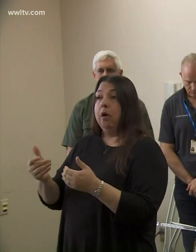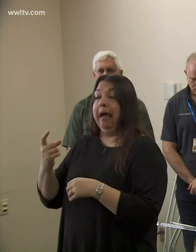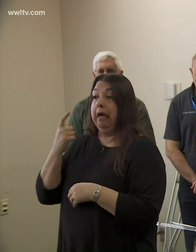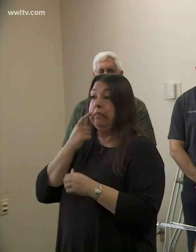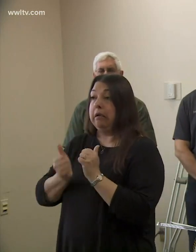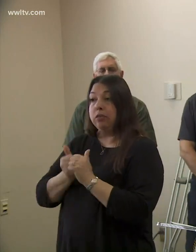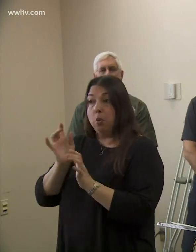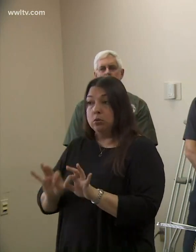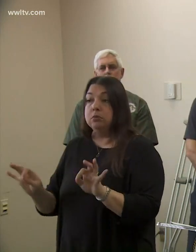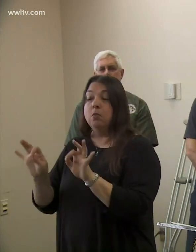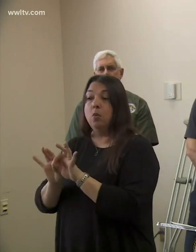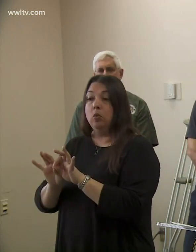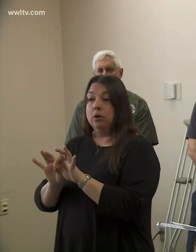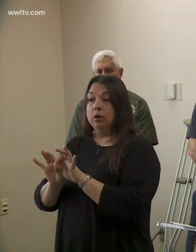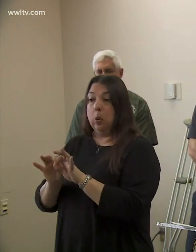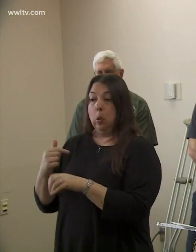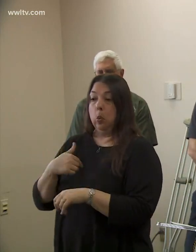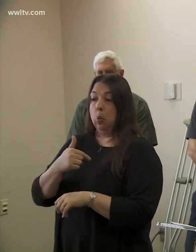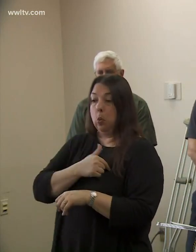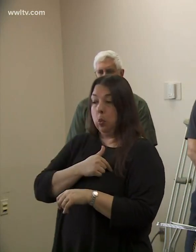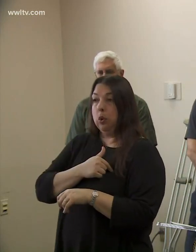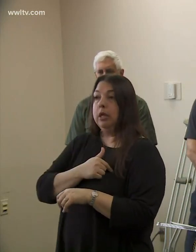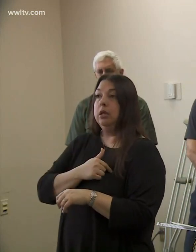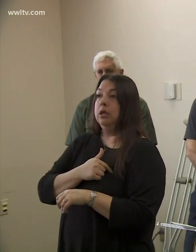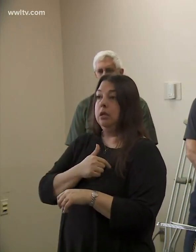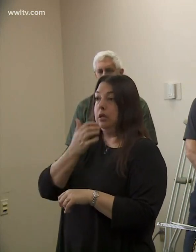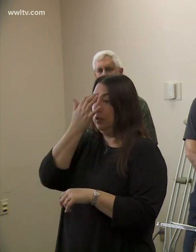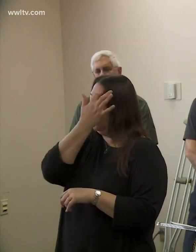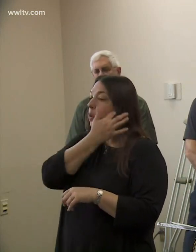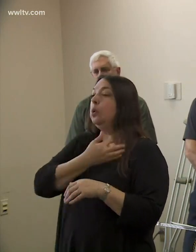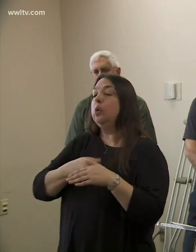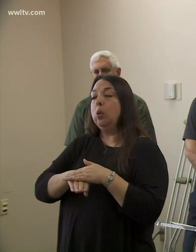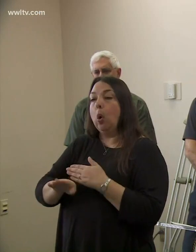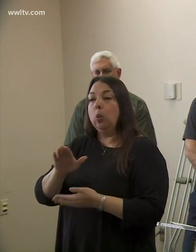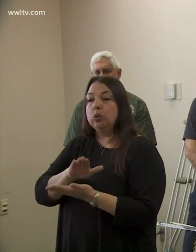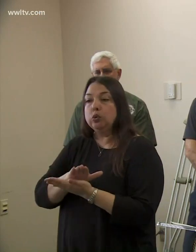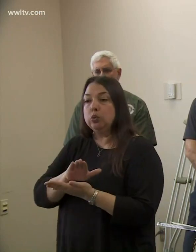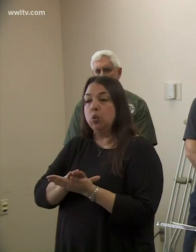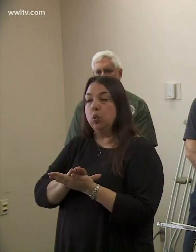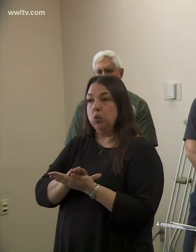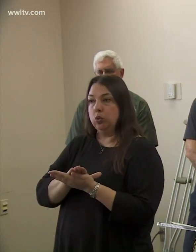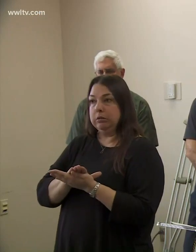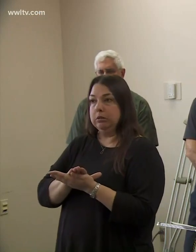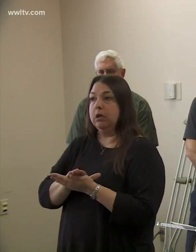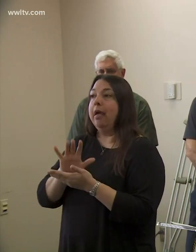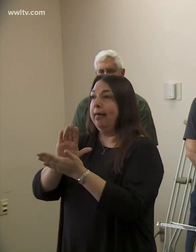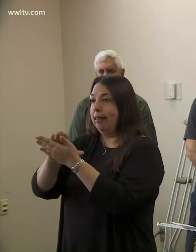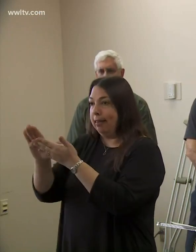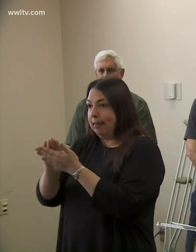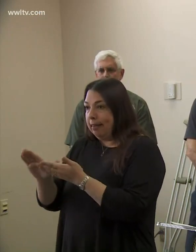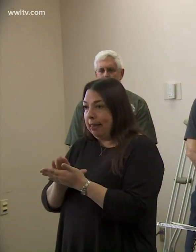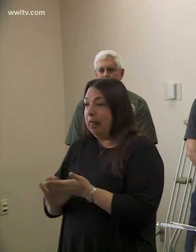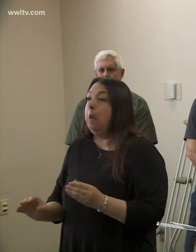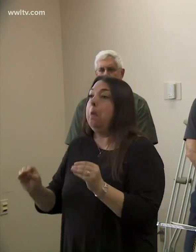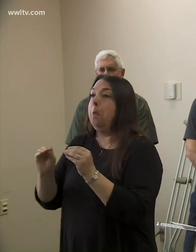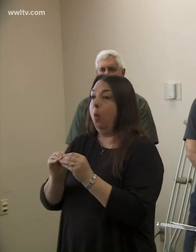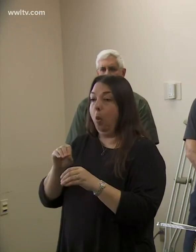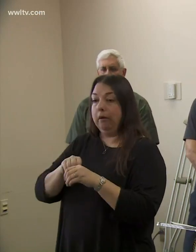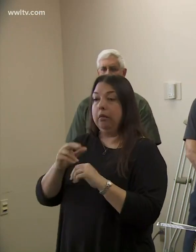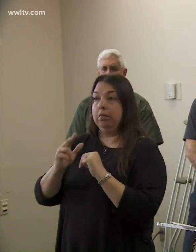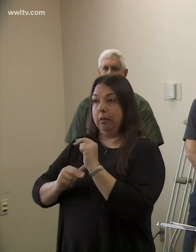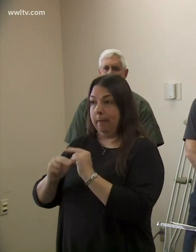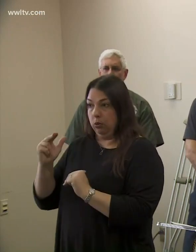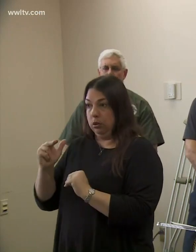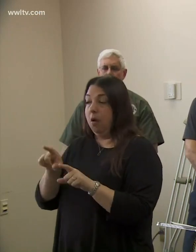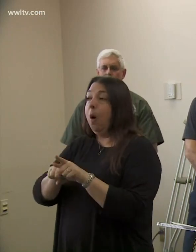most important for us is that we go into our schools, uh, and provide additional sanitation efforts in, in those buildings.